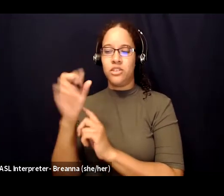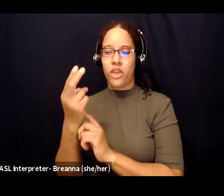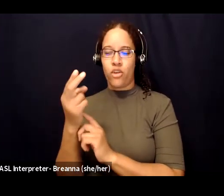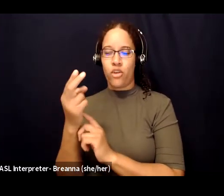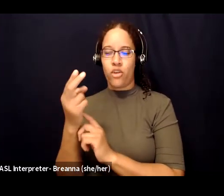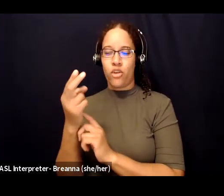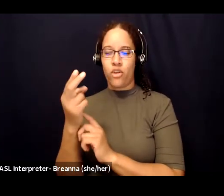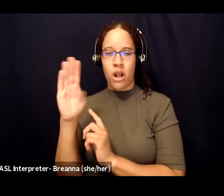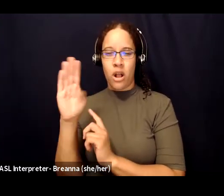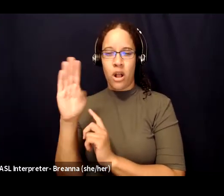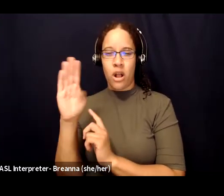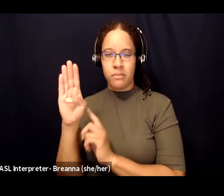make sure I include that in the email.